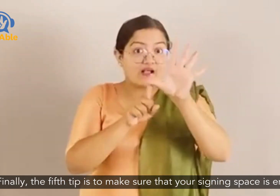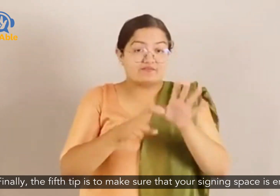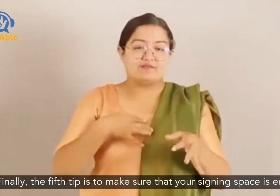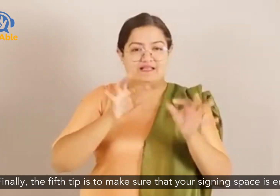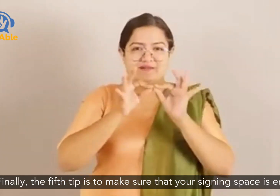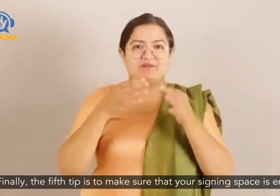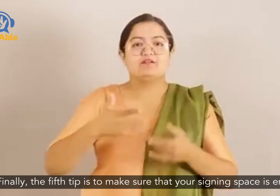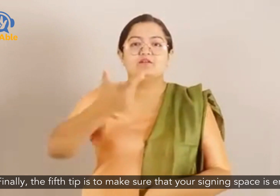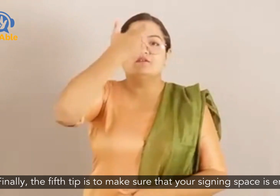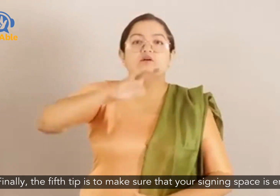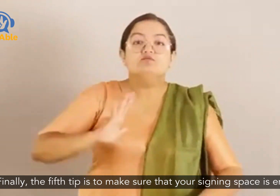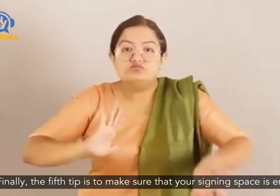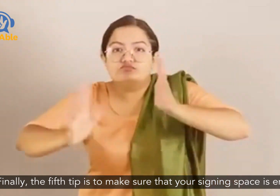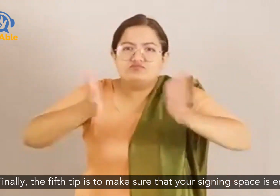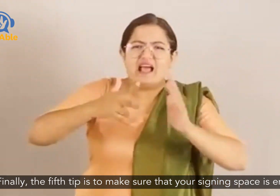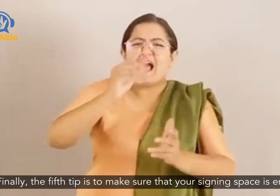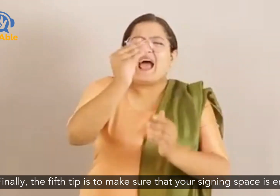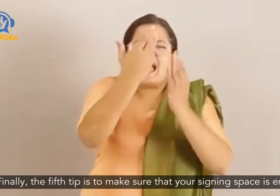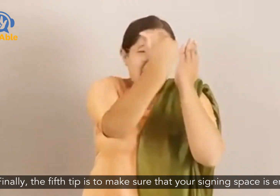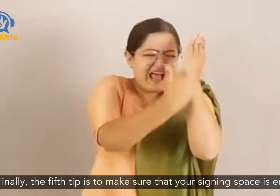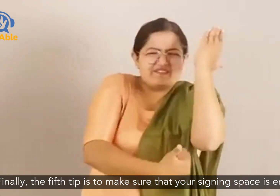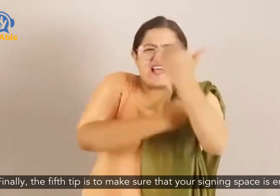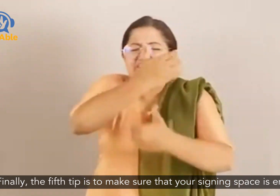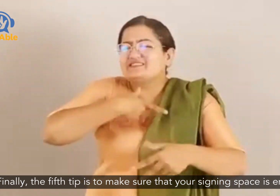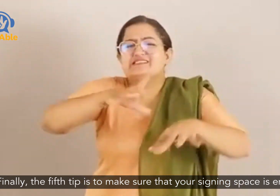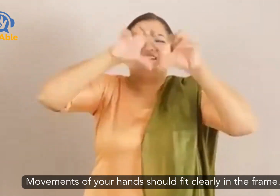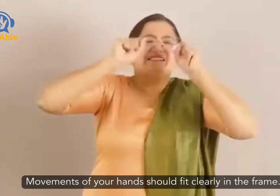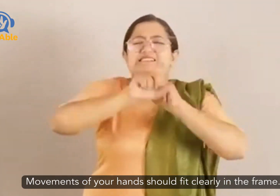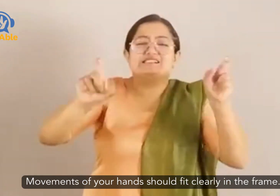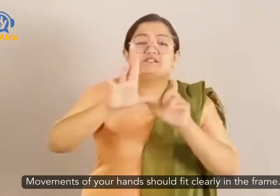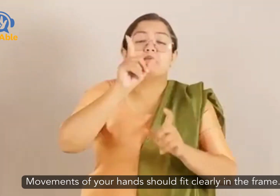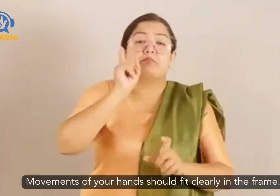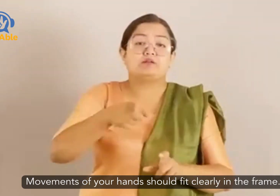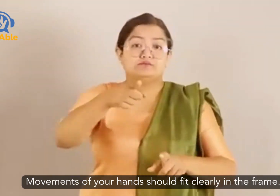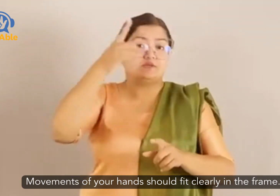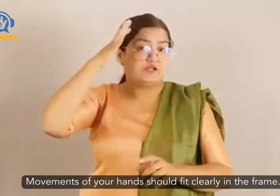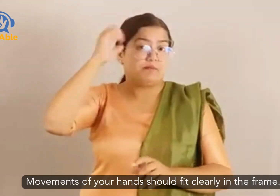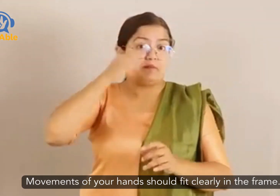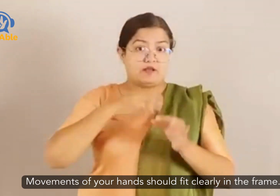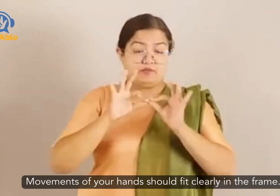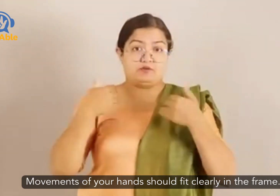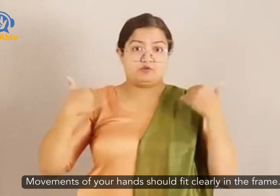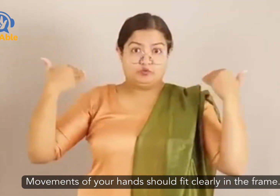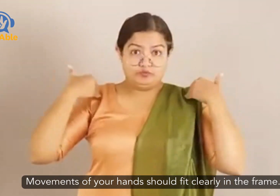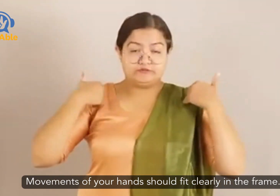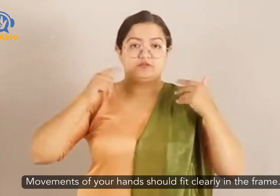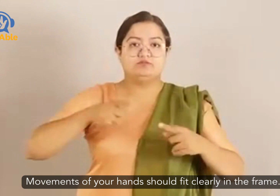fifth make sure that your signing space is enough movements of your hands should fit clearly in the frame